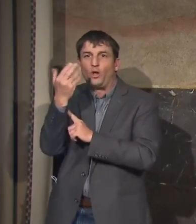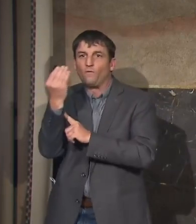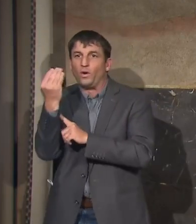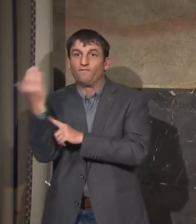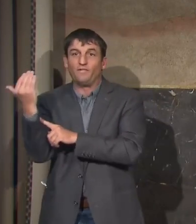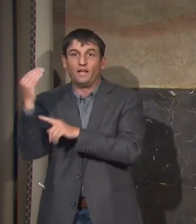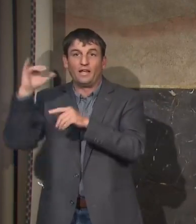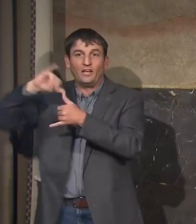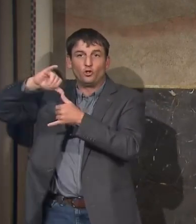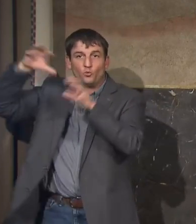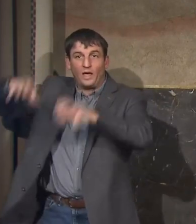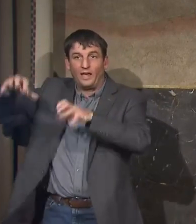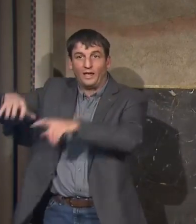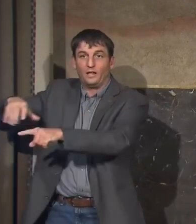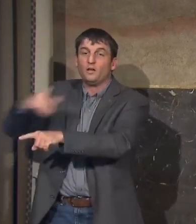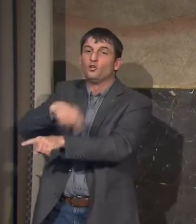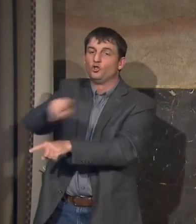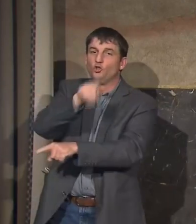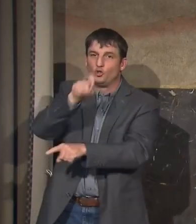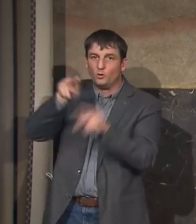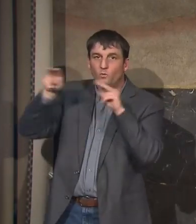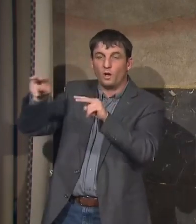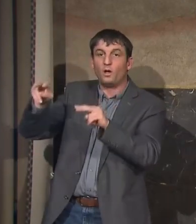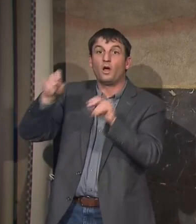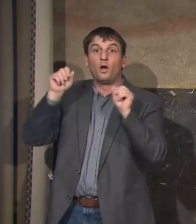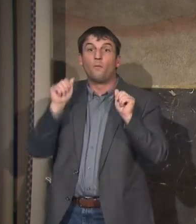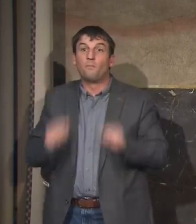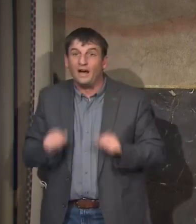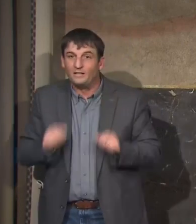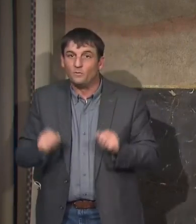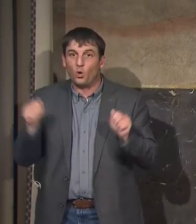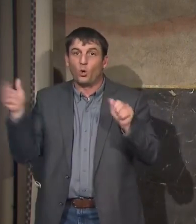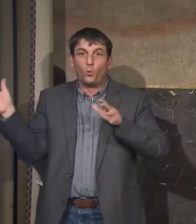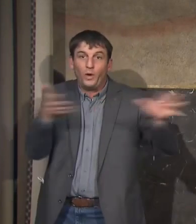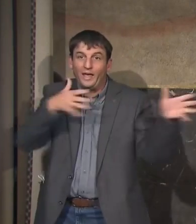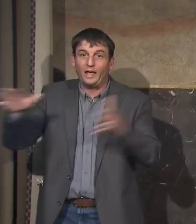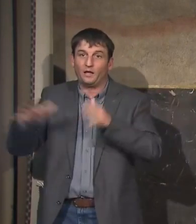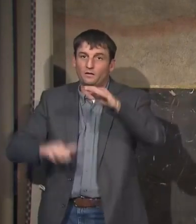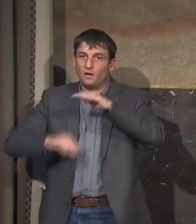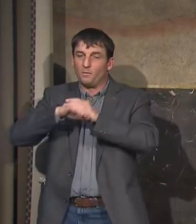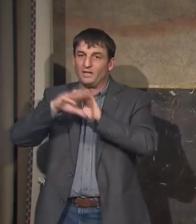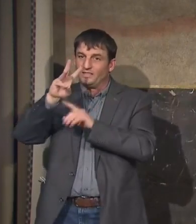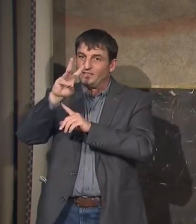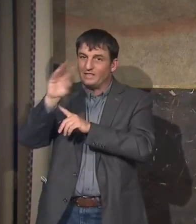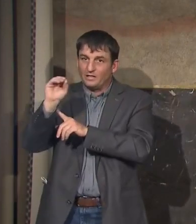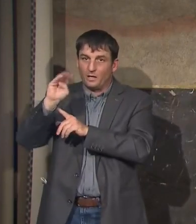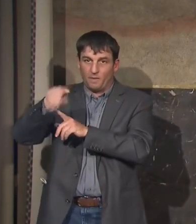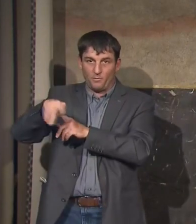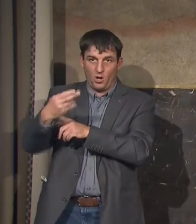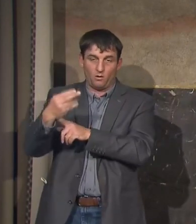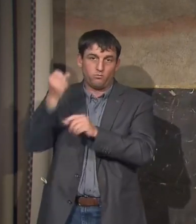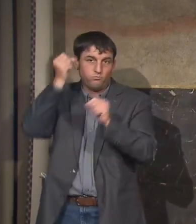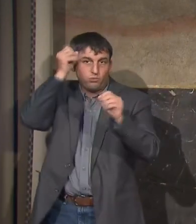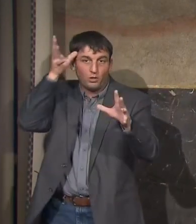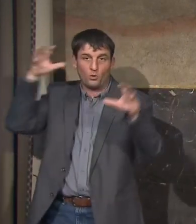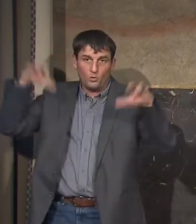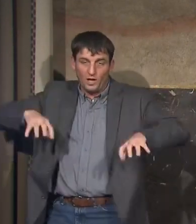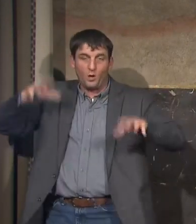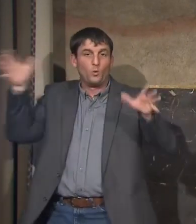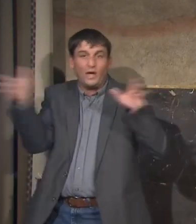aware. Wind gusts up to 60 miles per hour are also possible and obviously there is a some